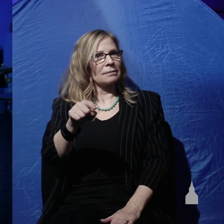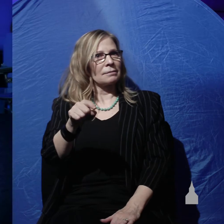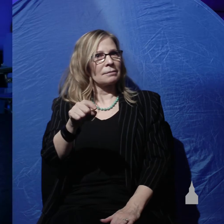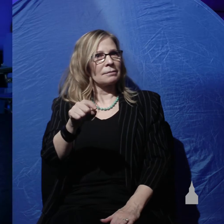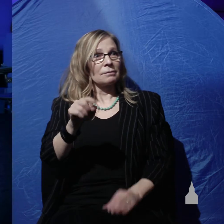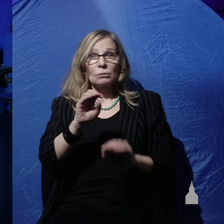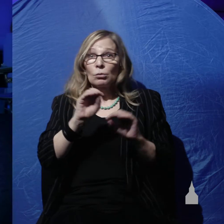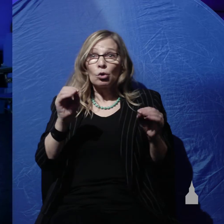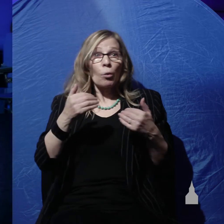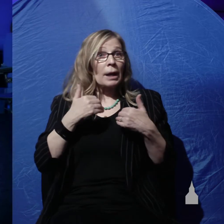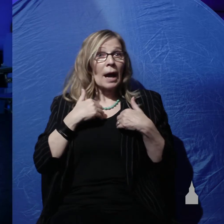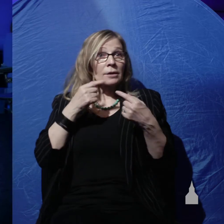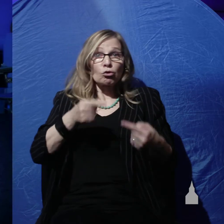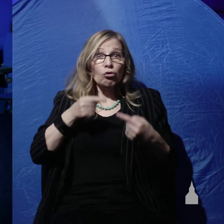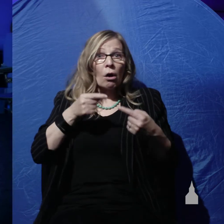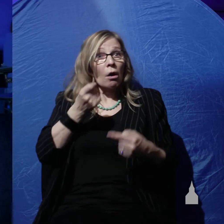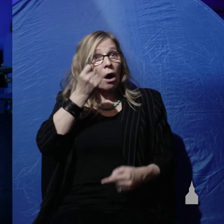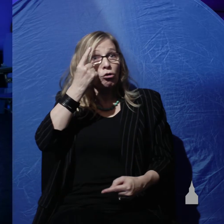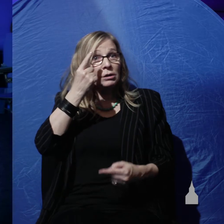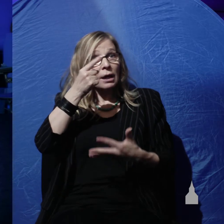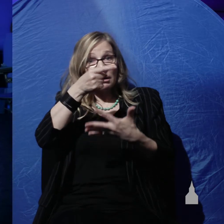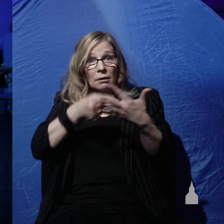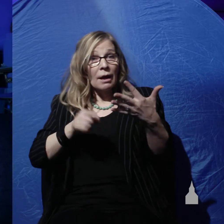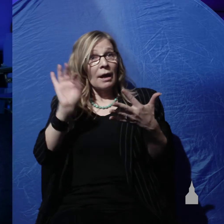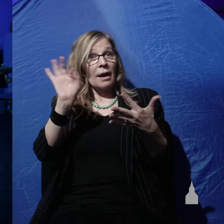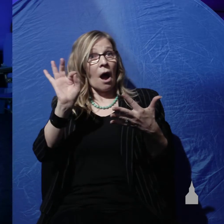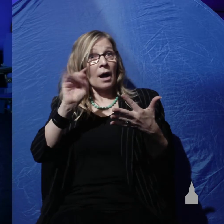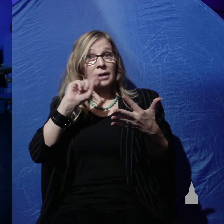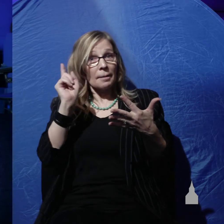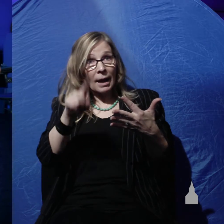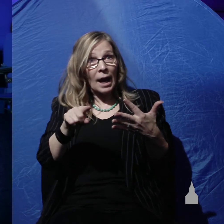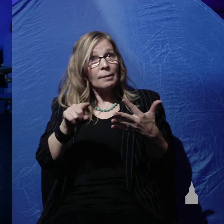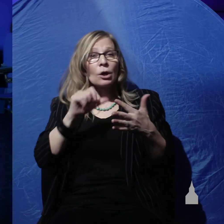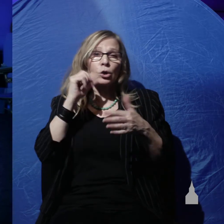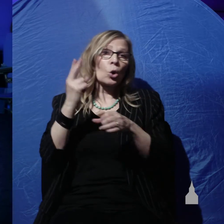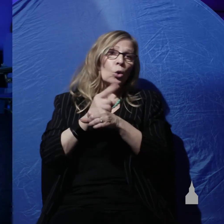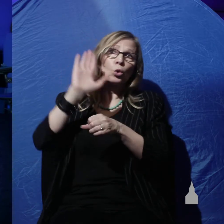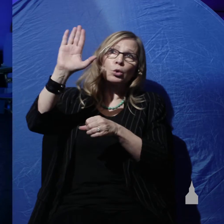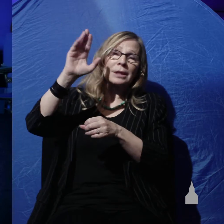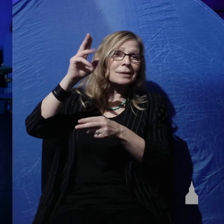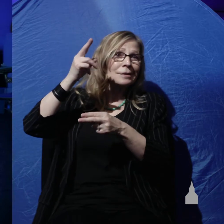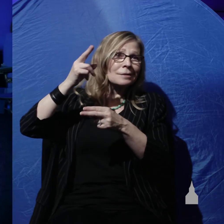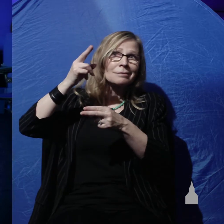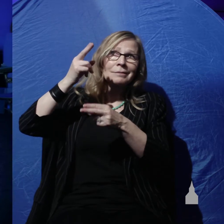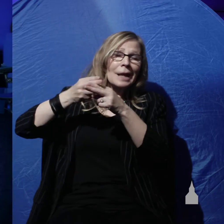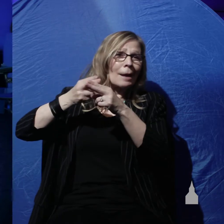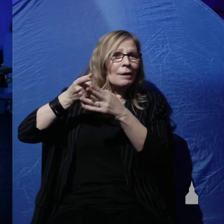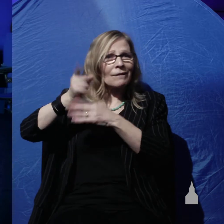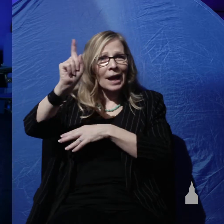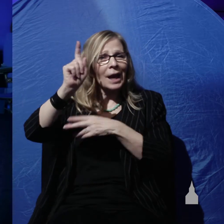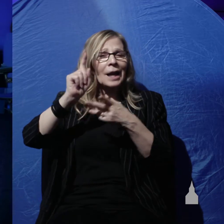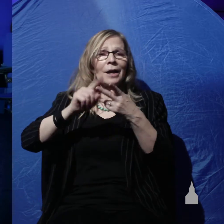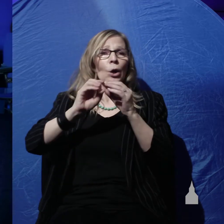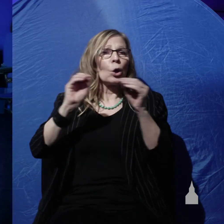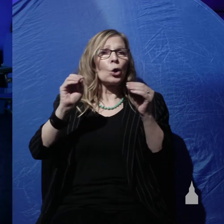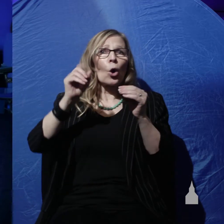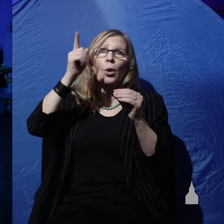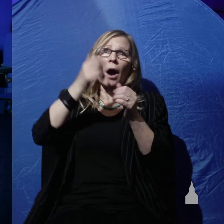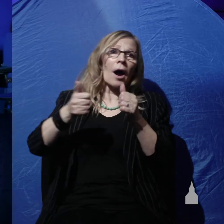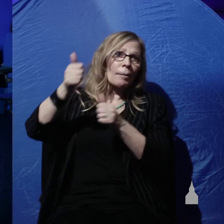nine commandments. You shall have no other gods before me. You shall not use the name of the Lord your God in vain. Remember the Sabbath day. Honor your parents.